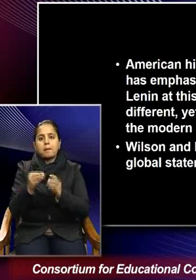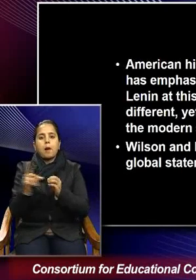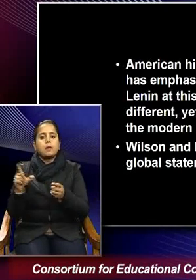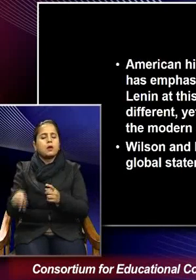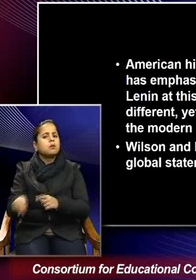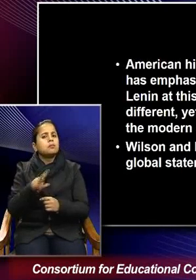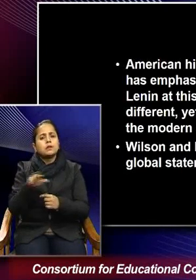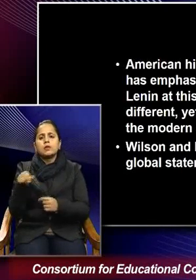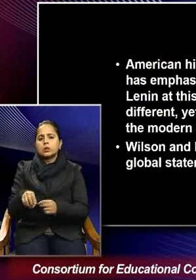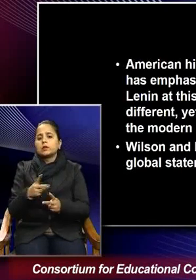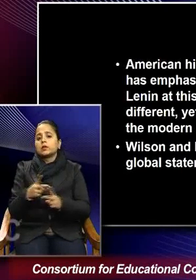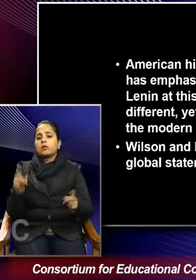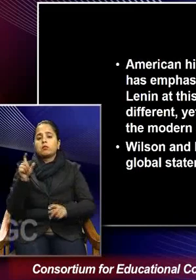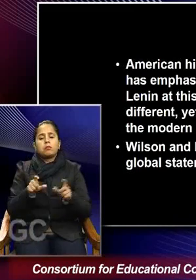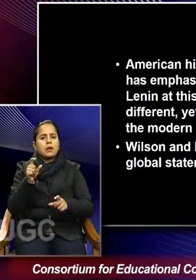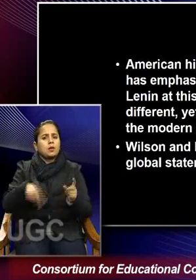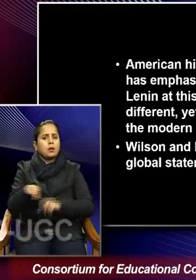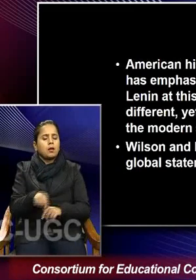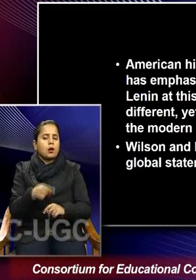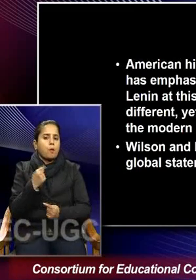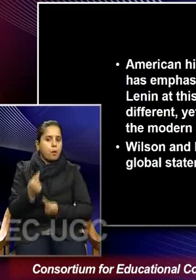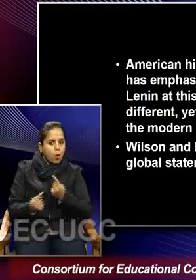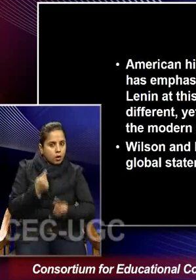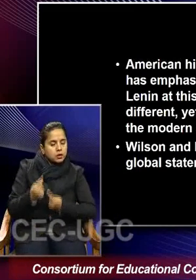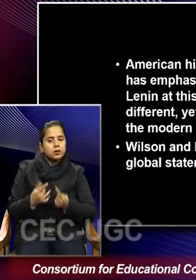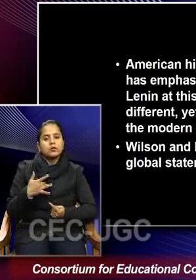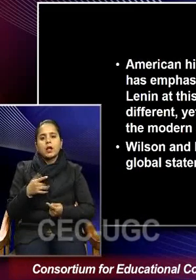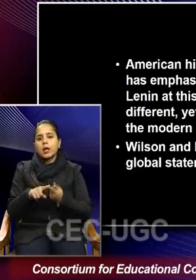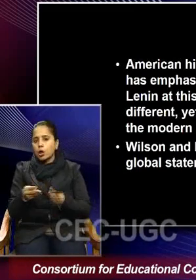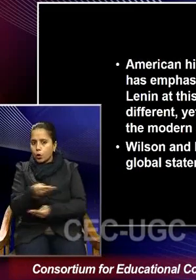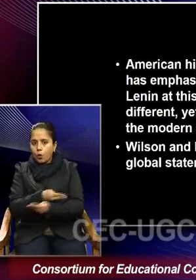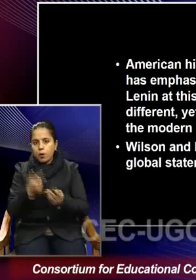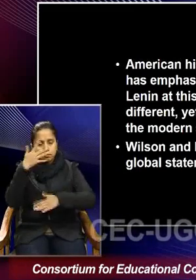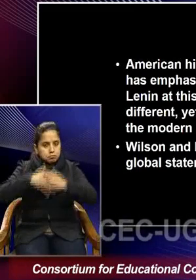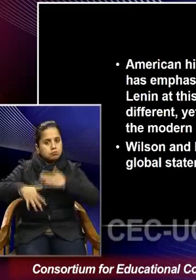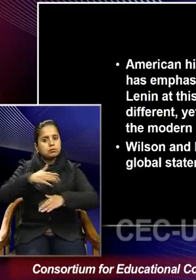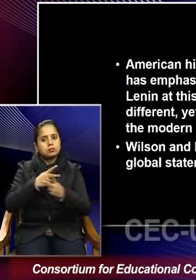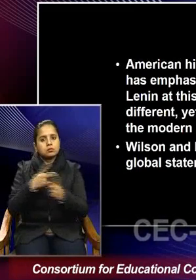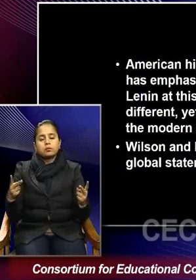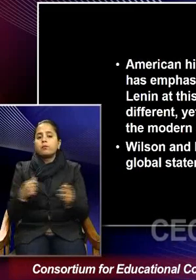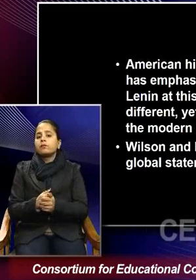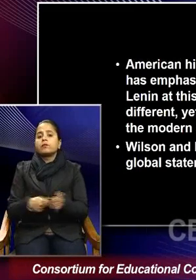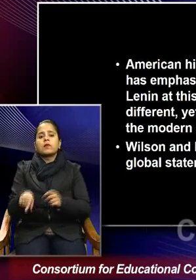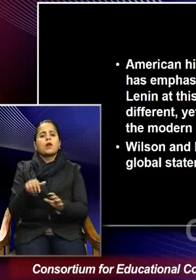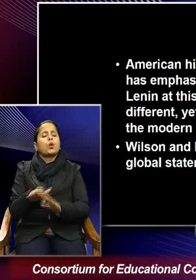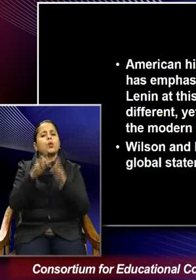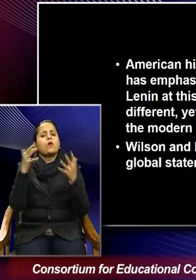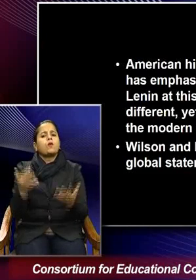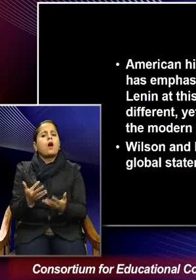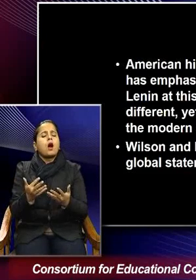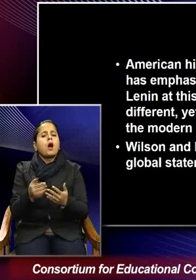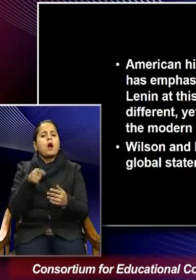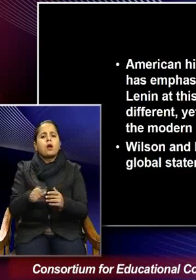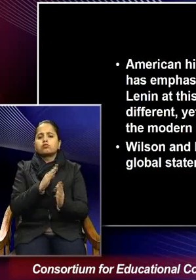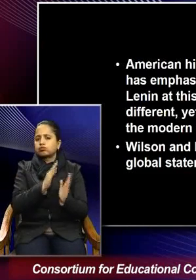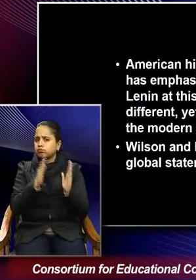for a different kind of politics and economic planning and different kind of a world order altogether